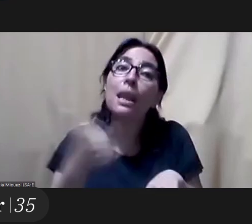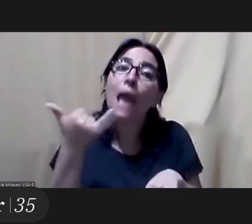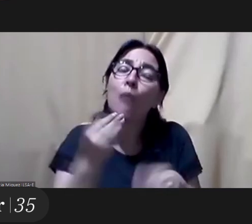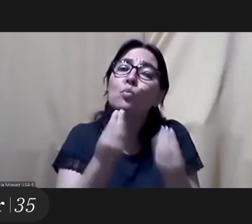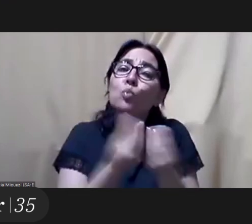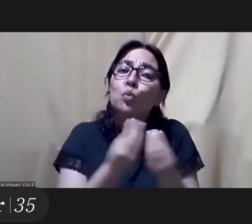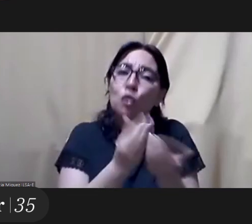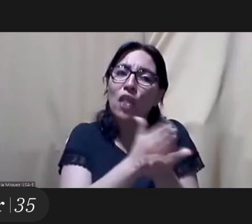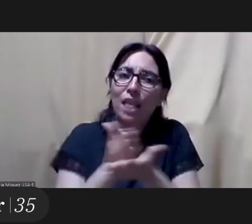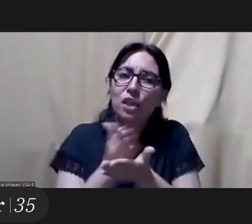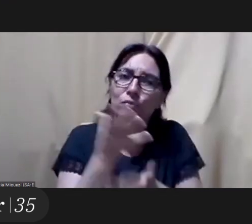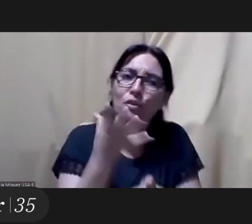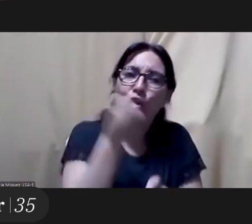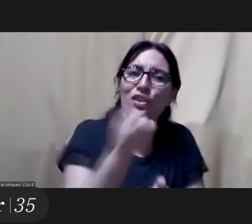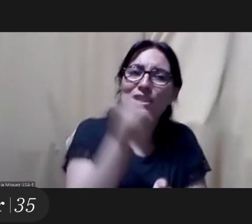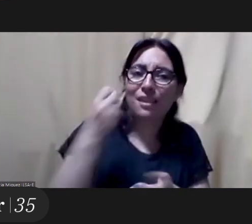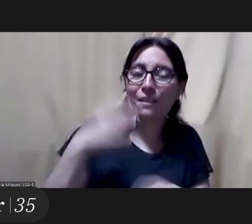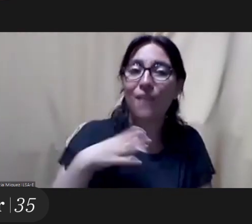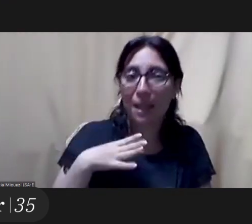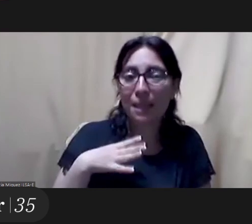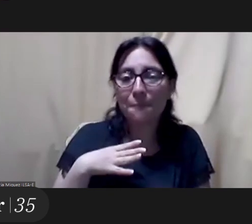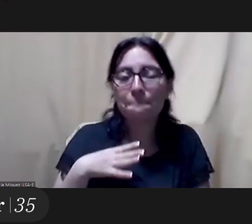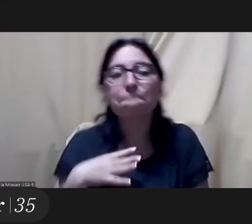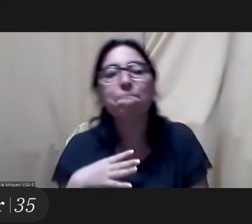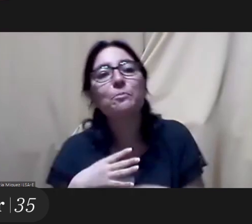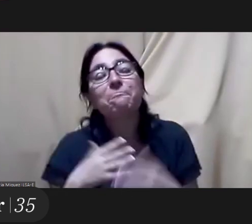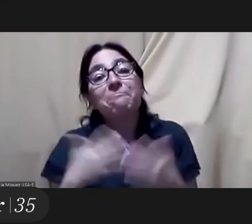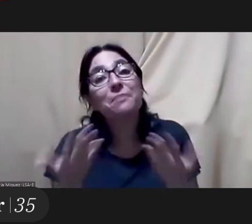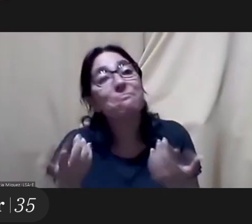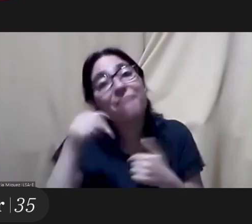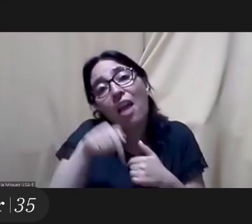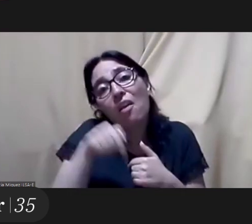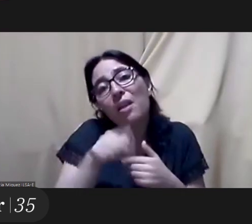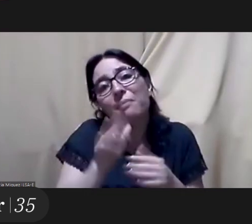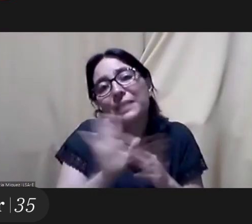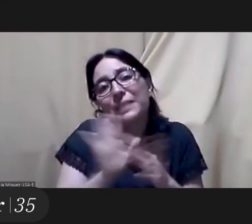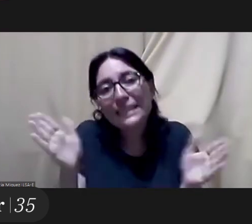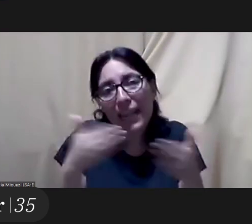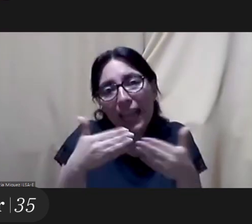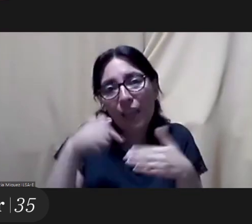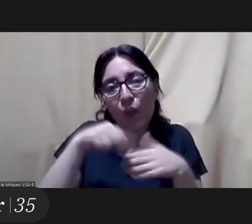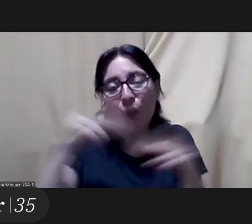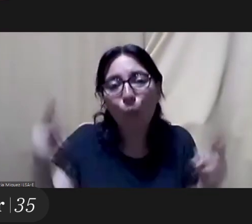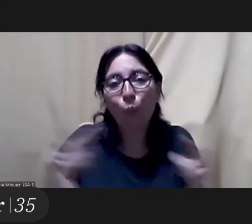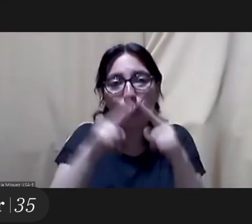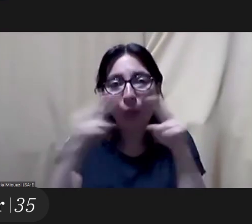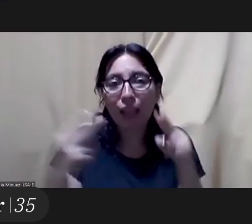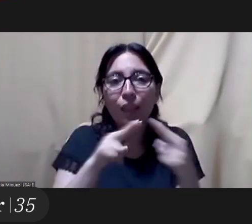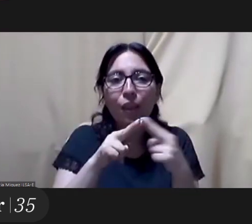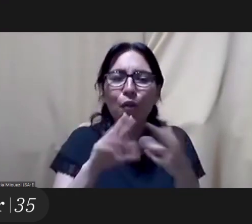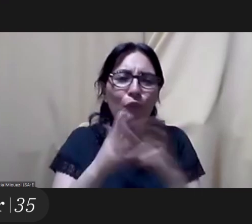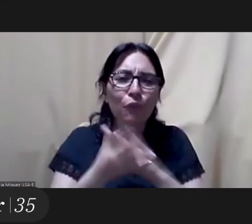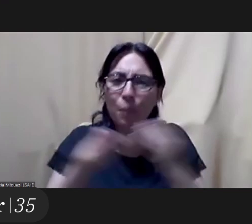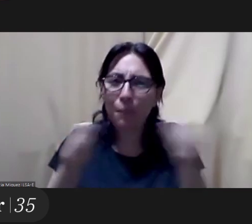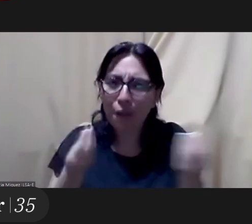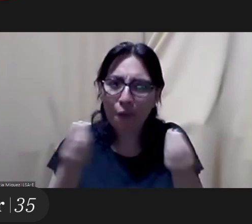our rights to keep on conquering rights for us with this we are going to be closing this forum and we would like